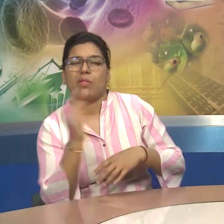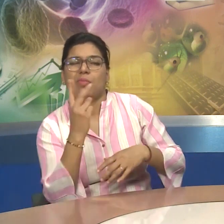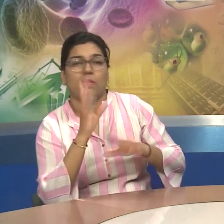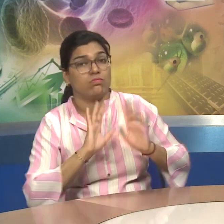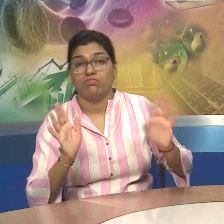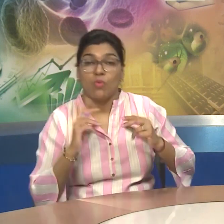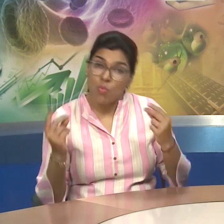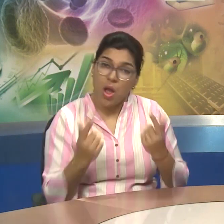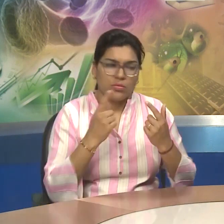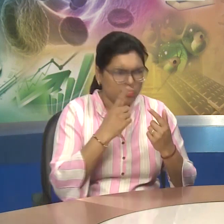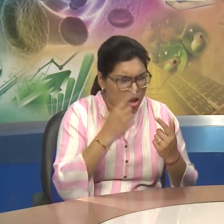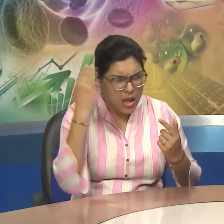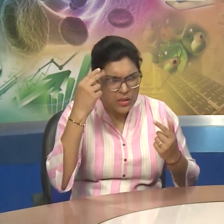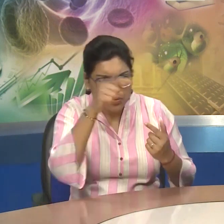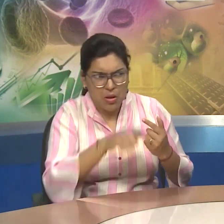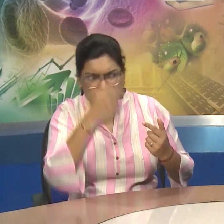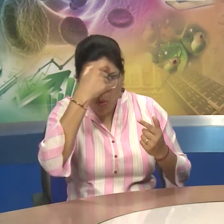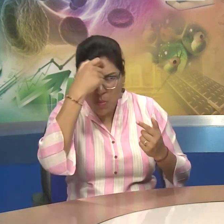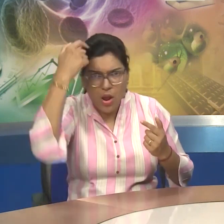Middle Decall